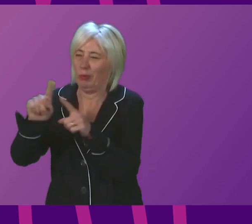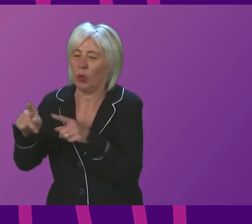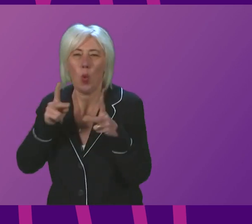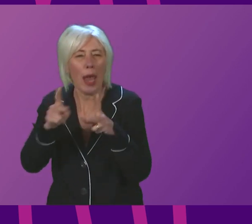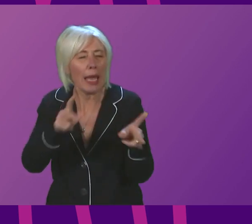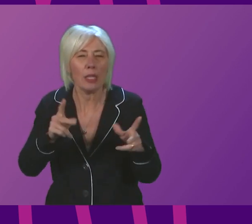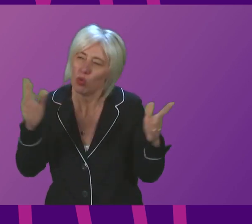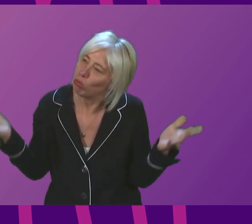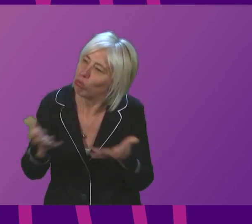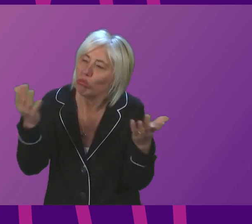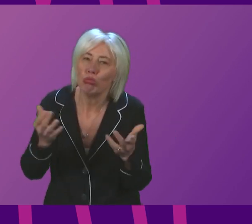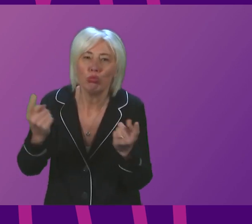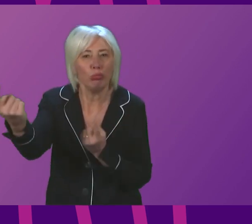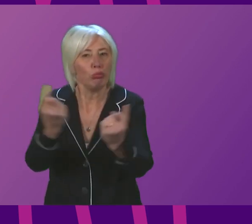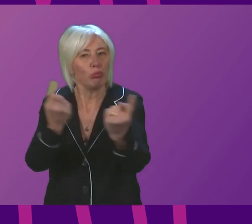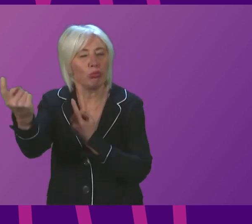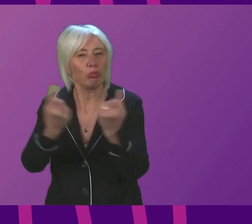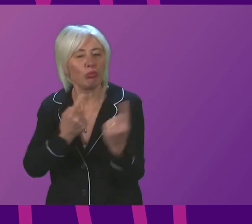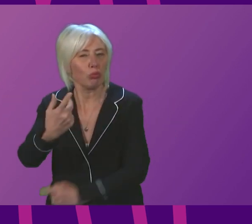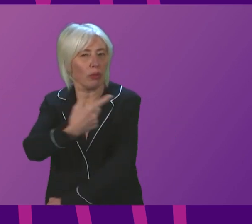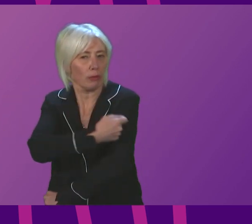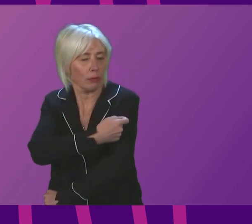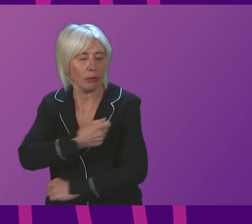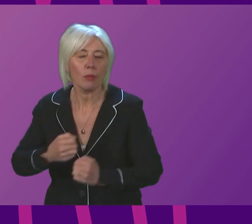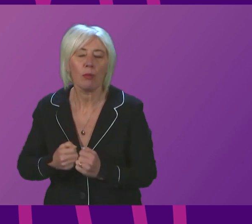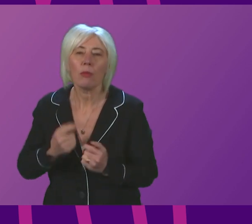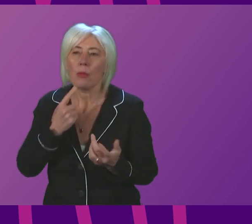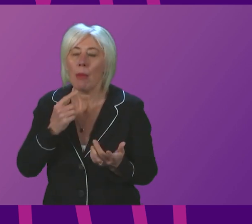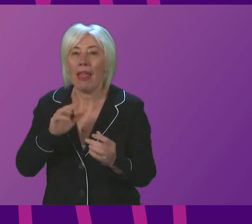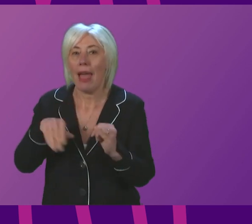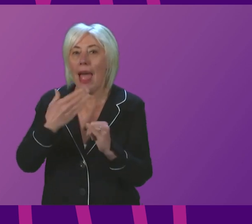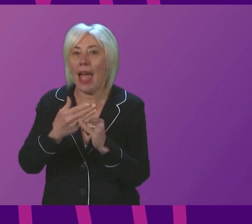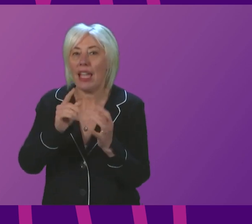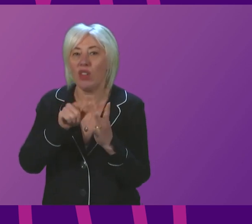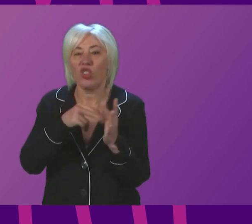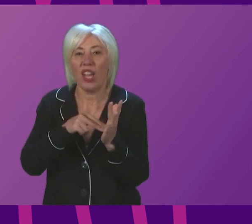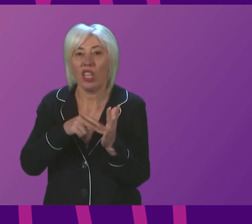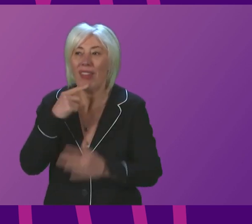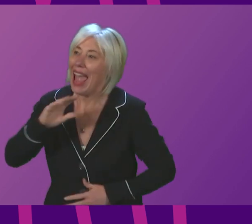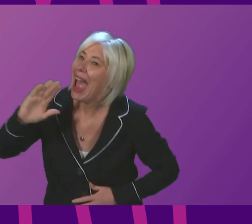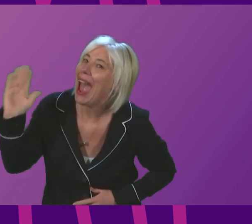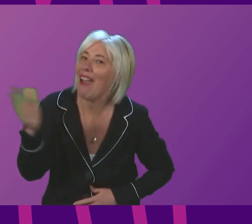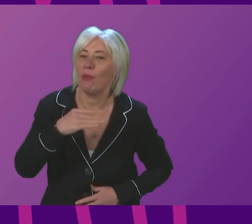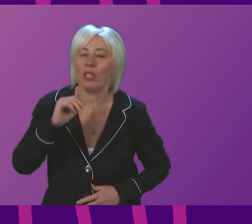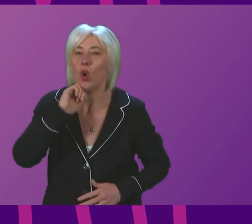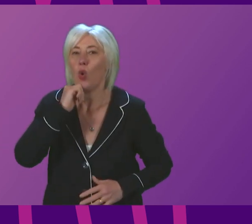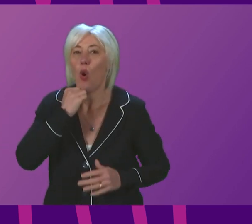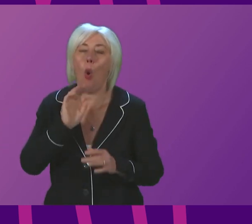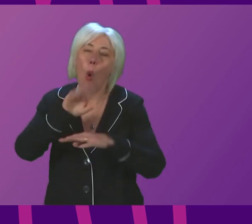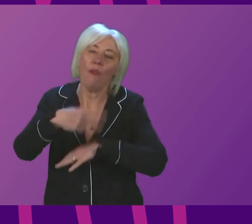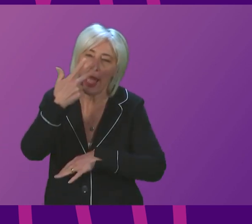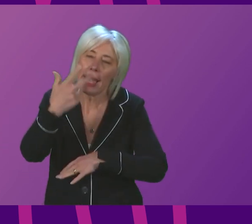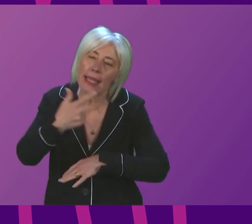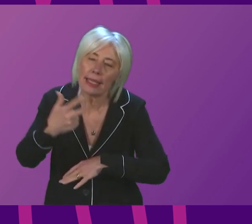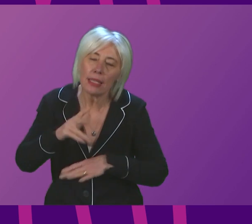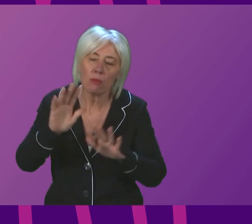people to come forward and, of course, everybody by the end of January will have been offered, everybody over 18, by